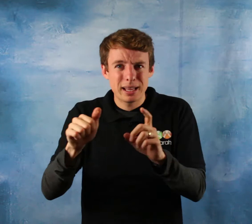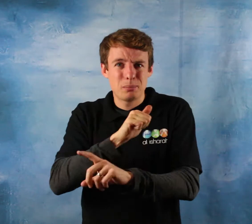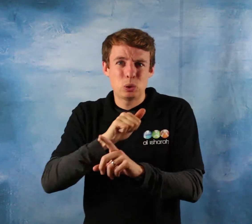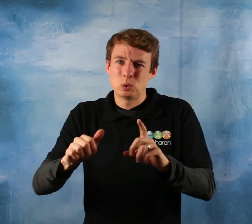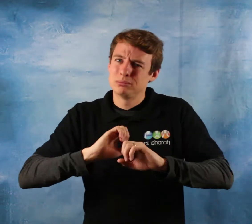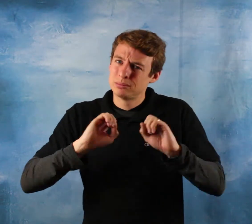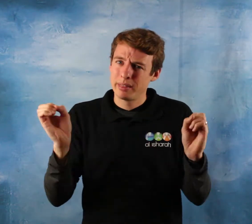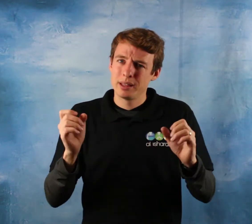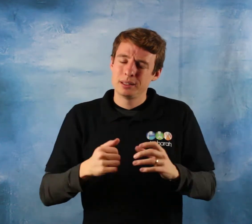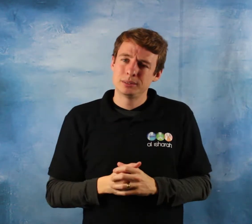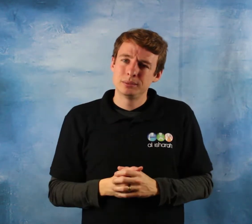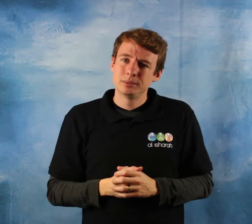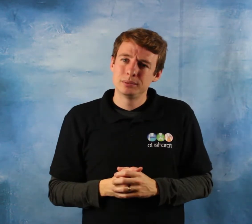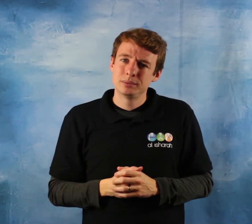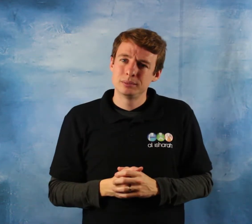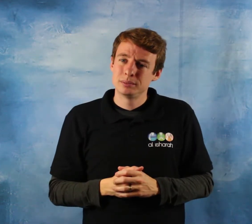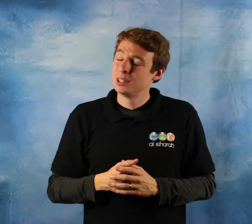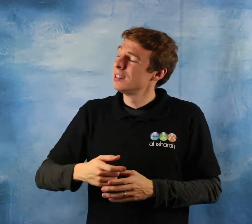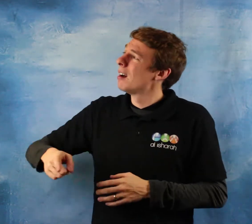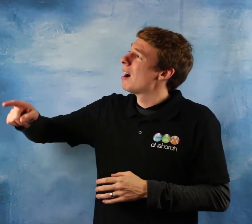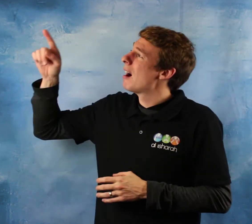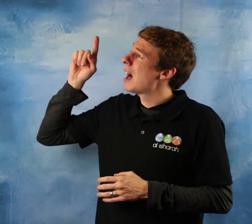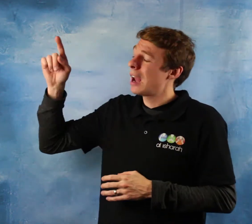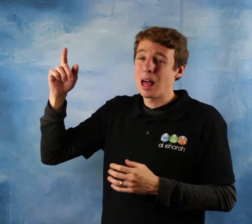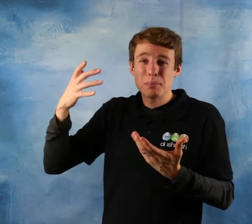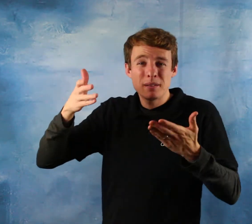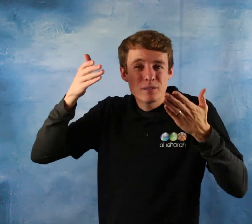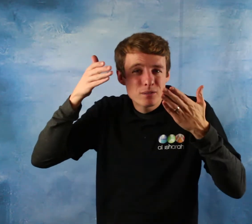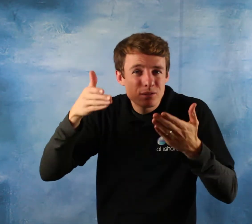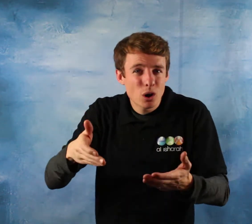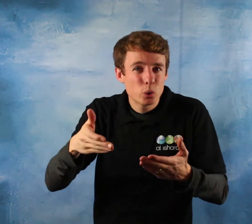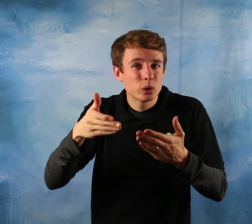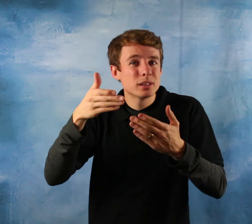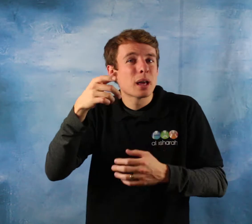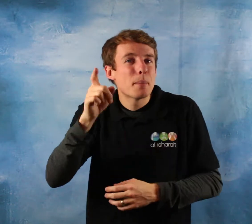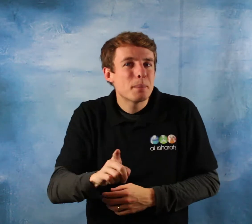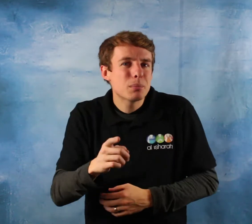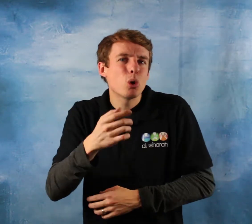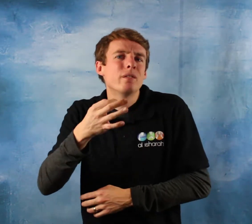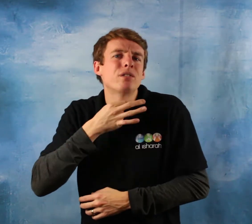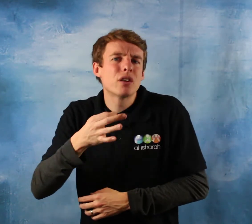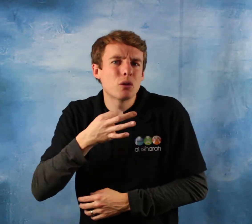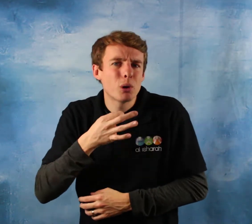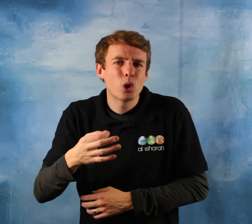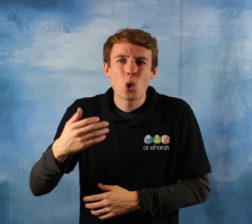so did the messenger come to us so that we may overpower the weak amongst us no